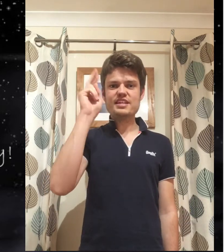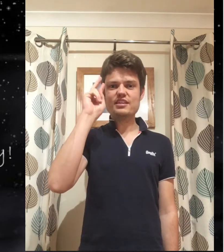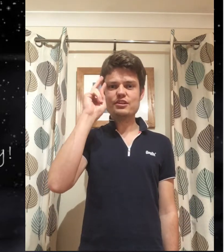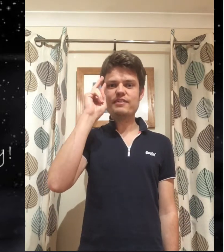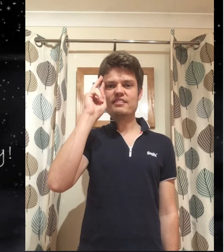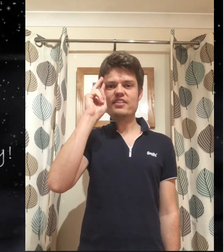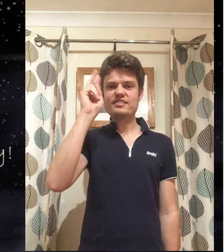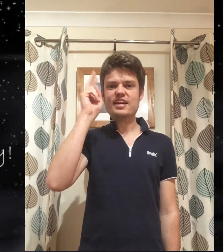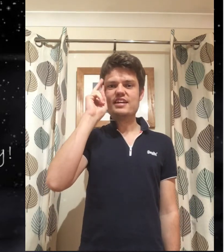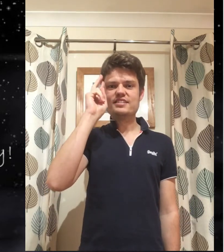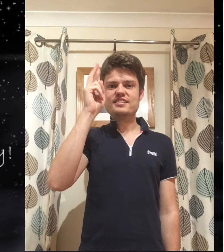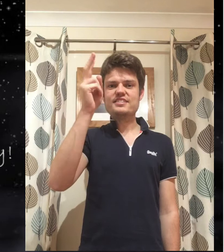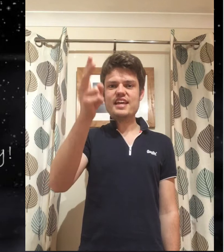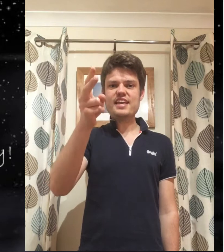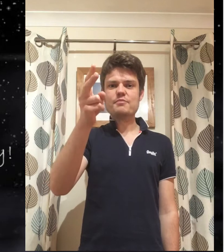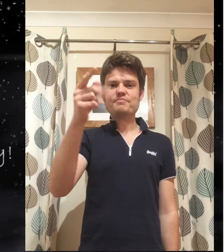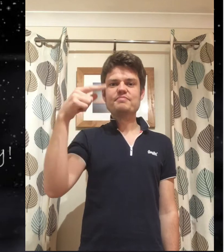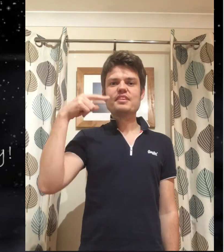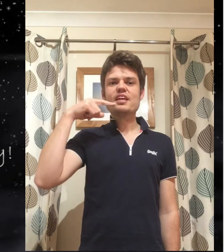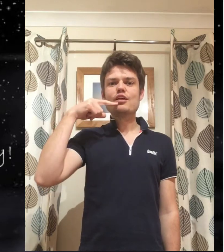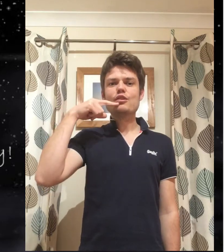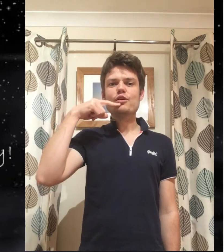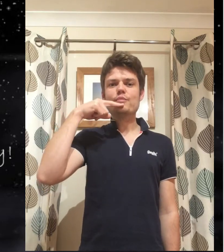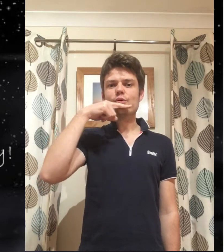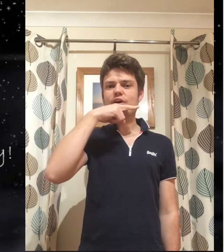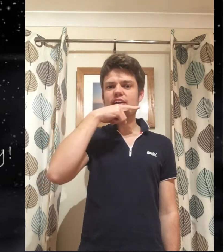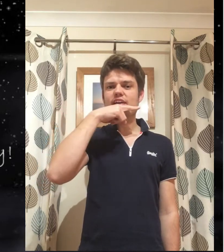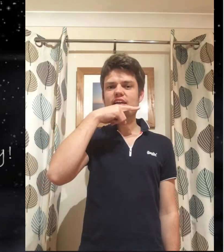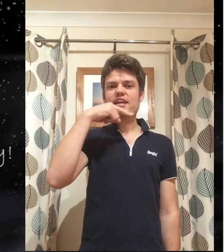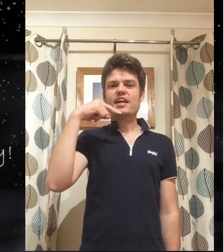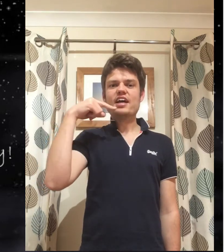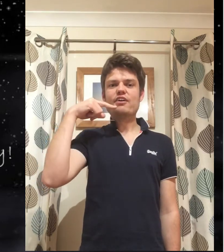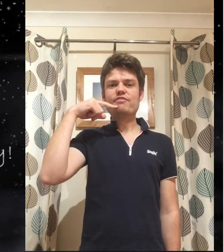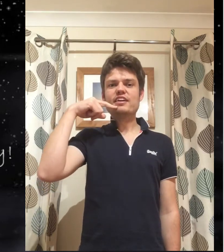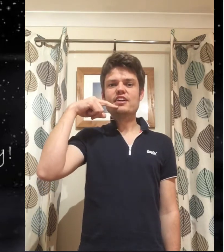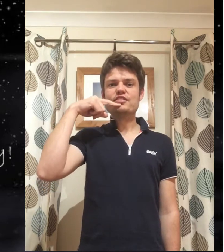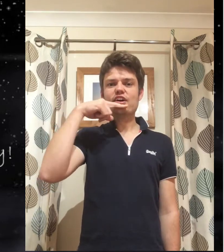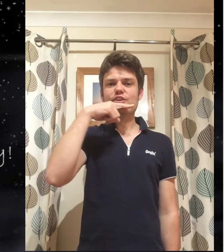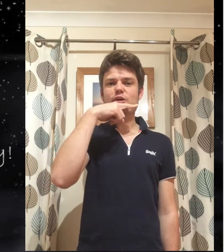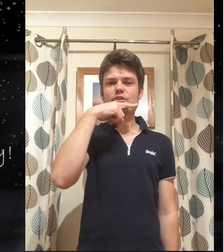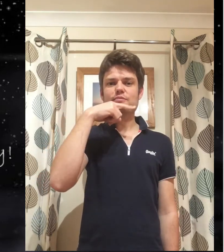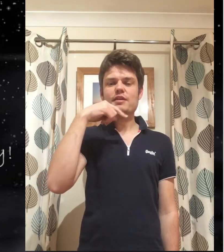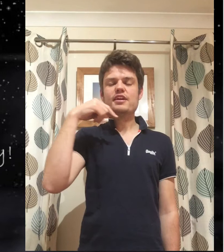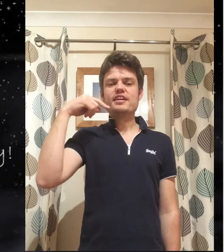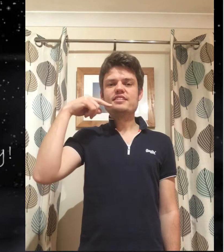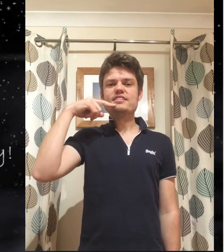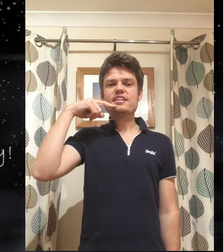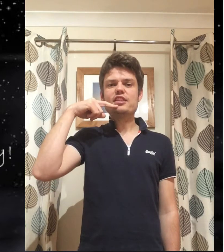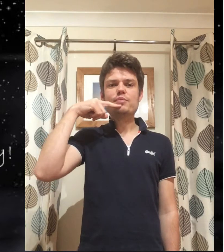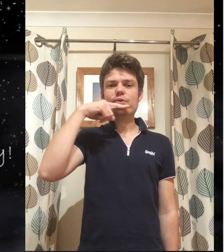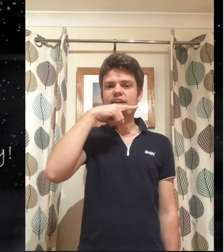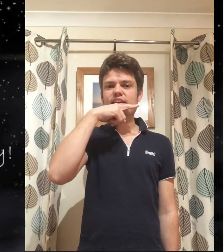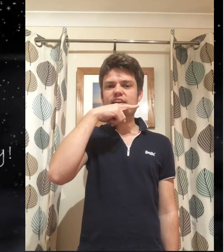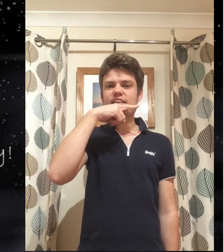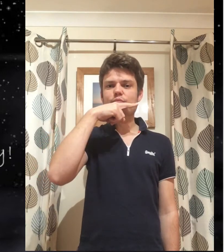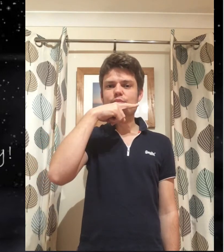Remember see? Two fingers like this. For all see the boy. And our finger goes under our bottom lip to see